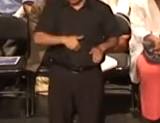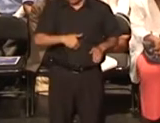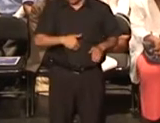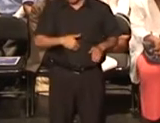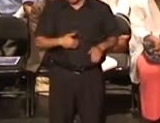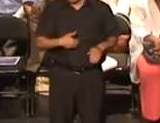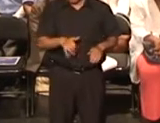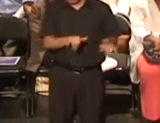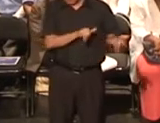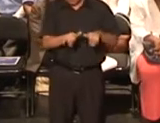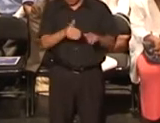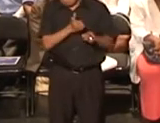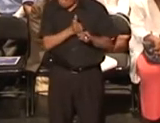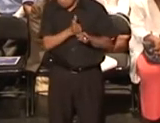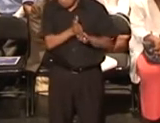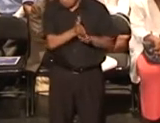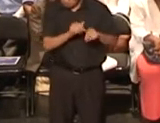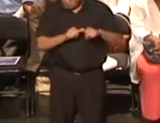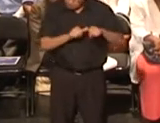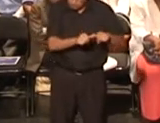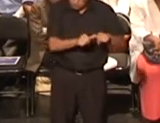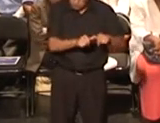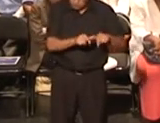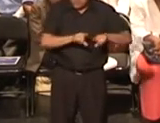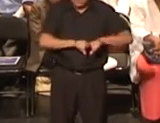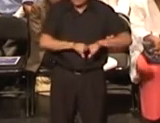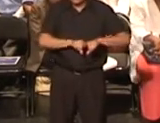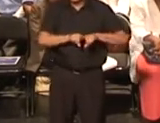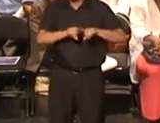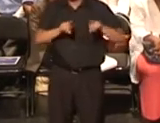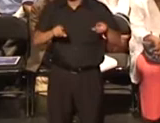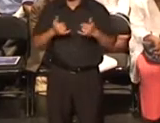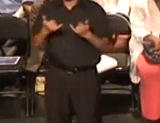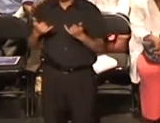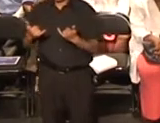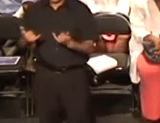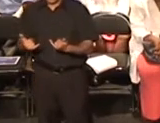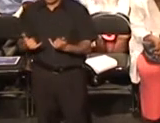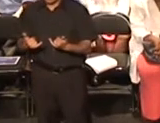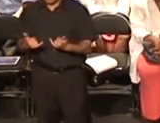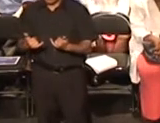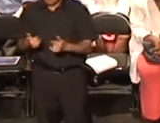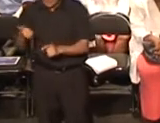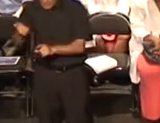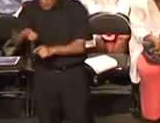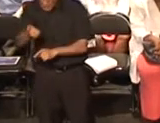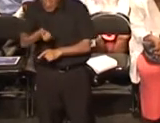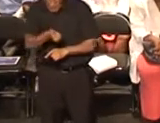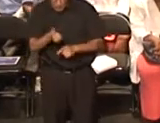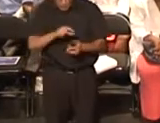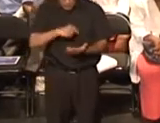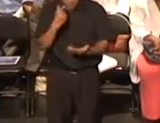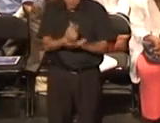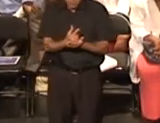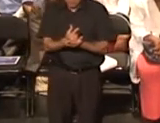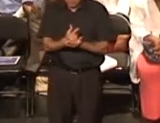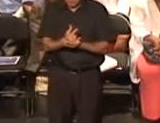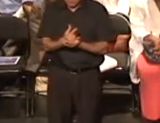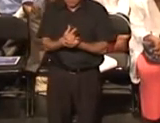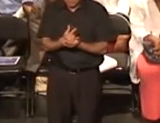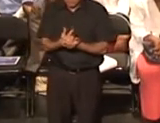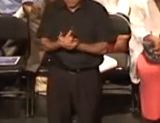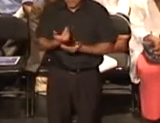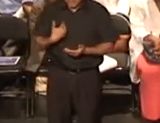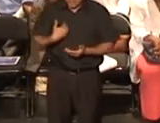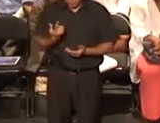the difference here today is virtually every graduate at some point has had